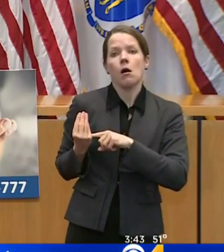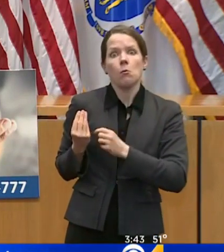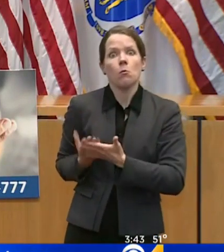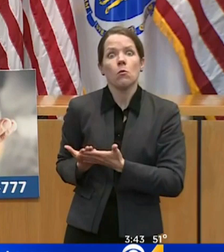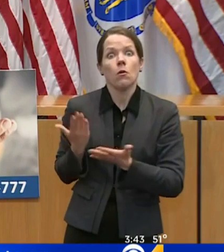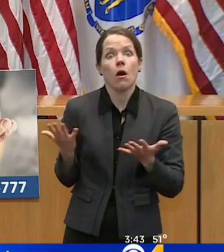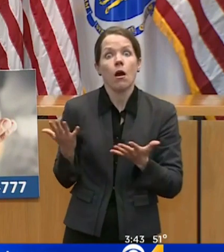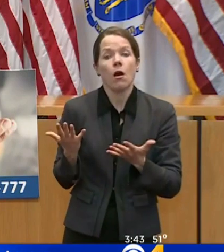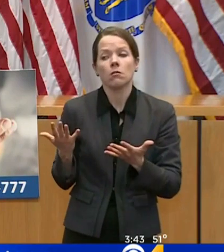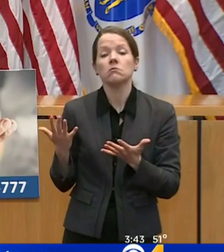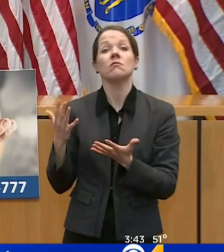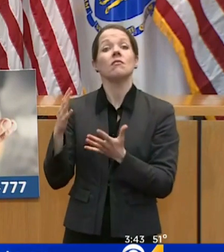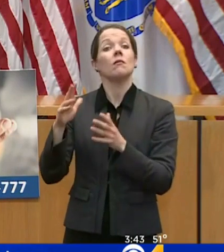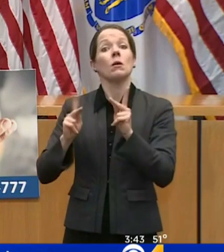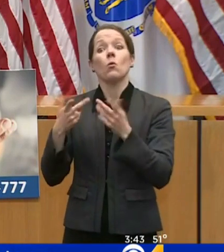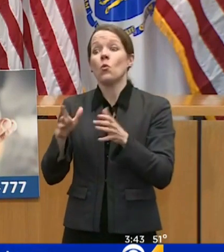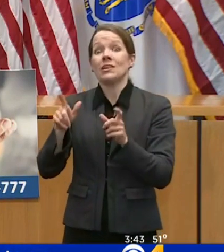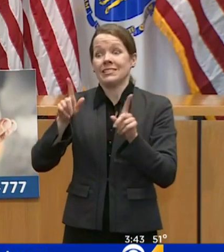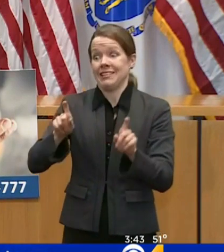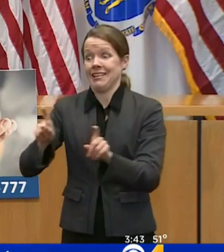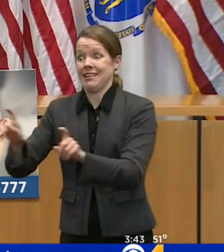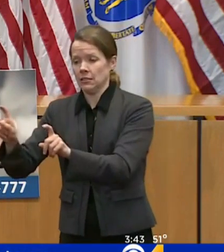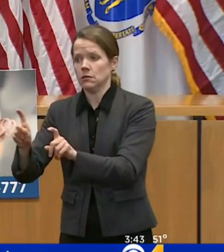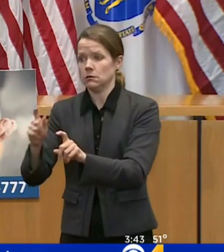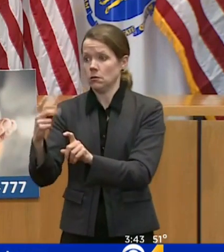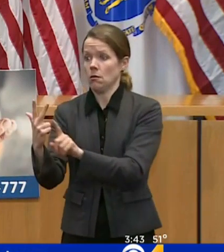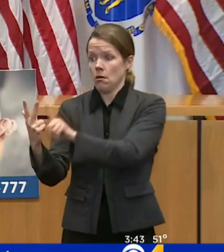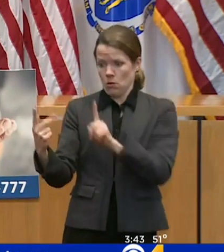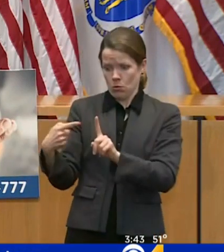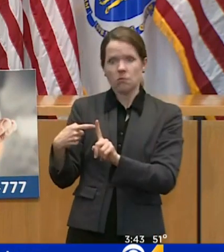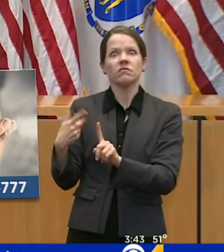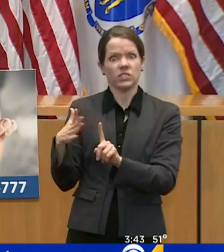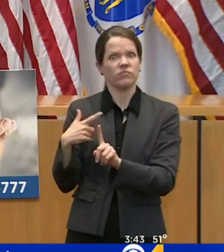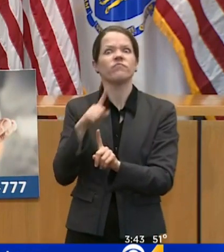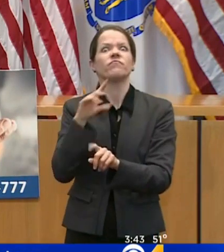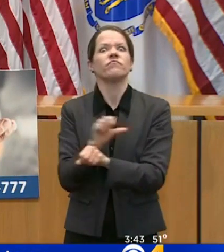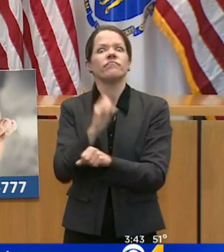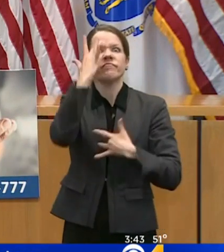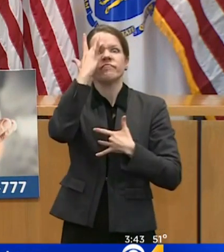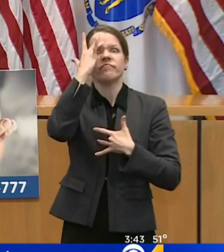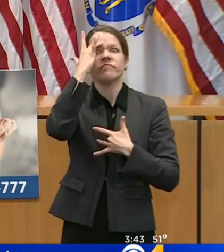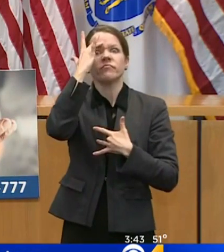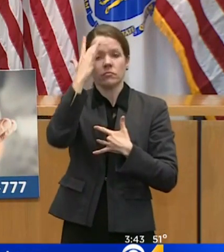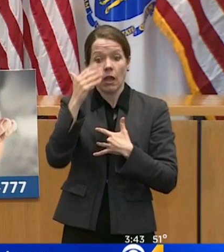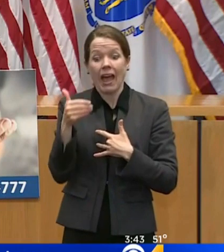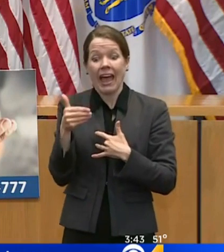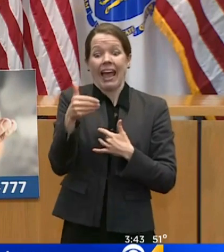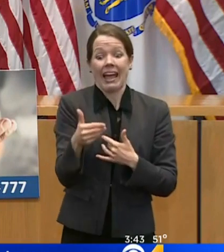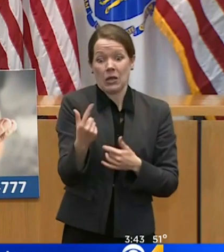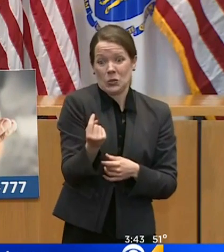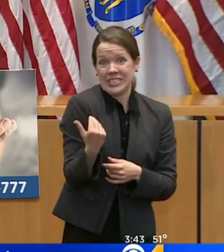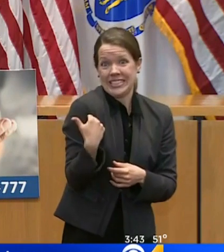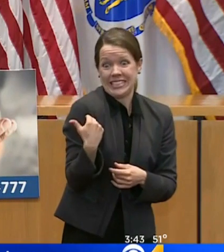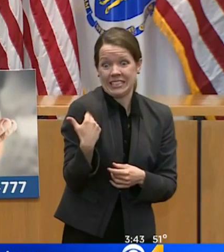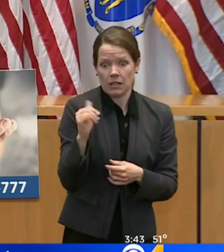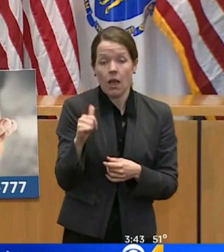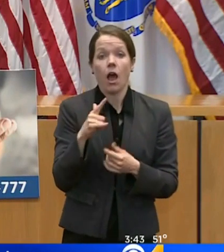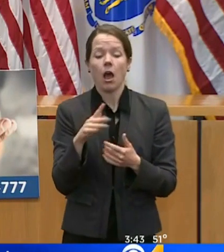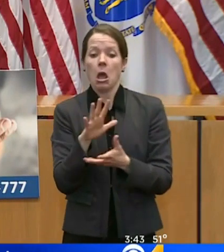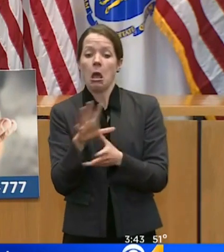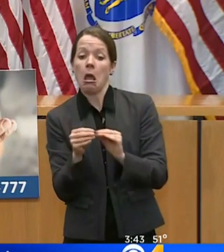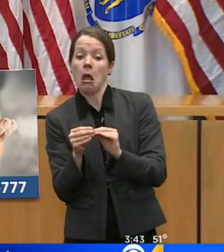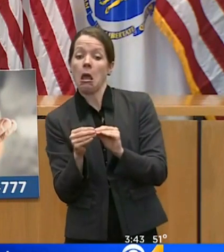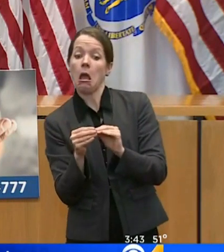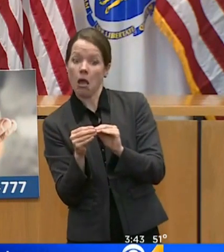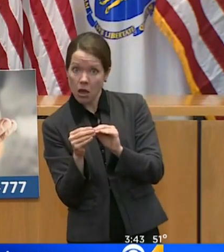tests conducted were positive, and remained high on Tuesday, where about 28% of all tests conducted were positive.